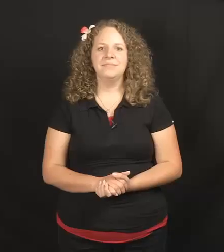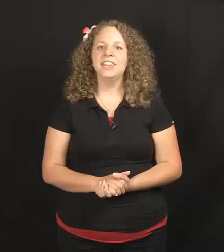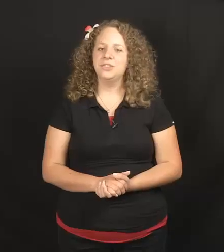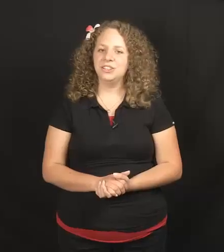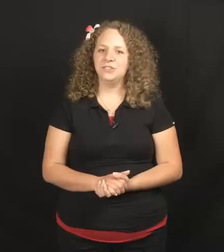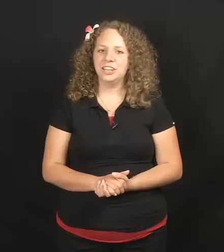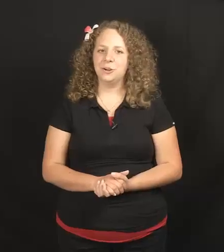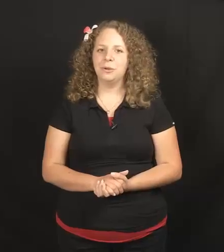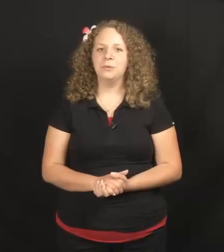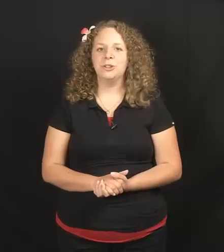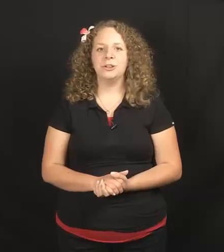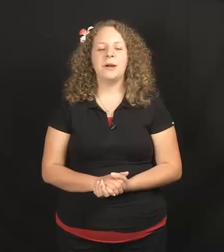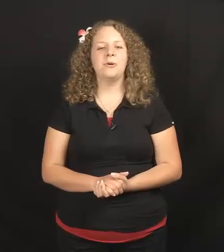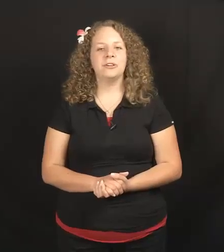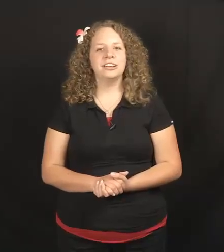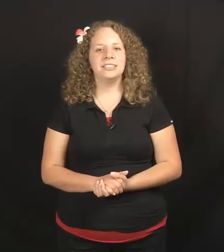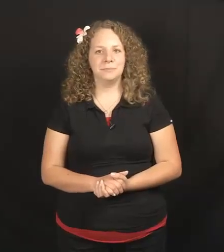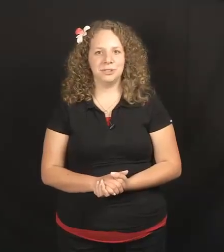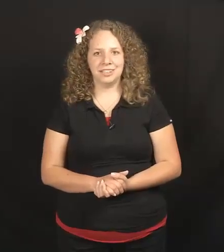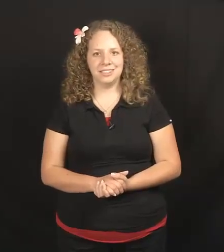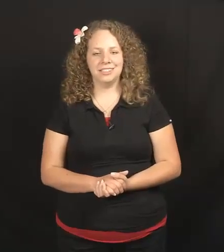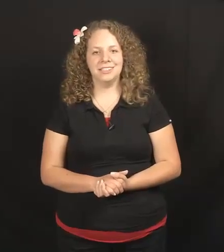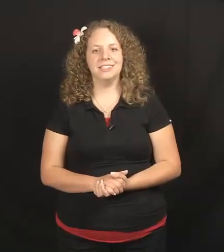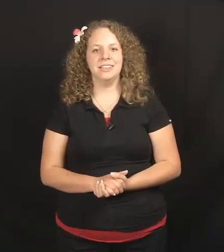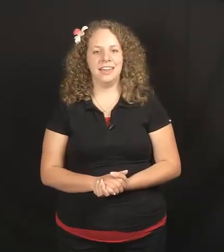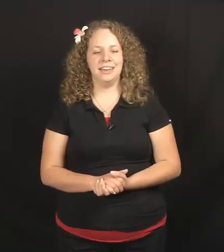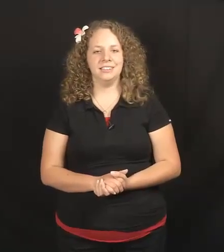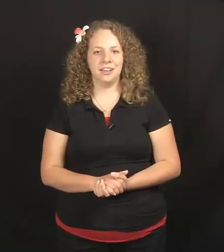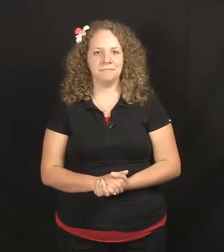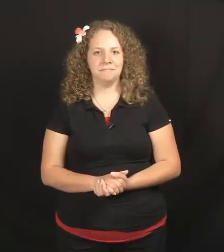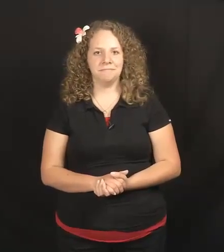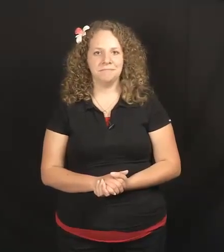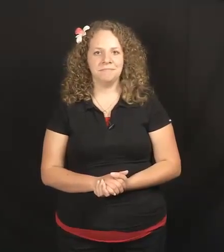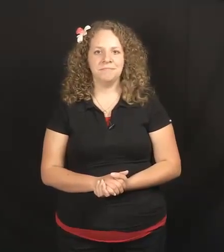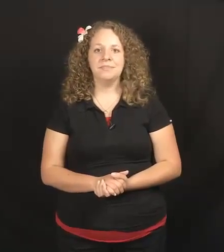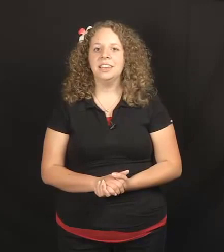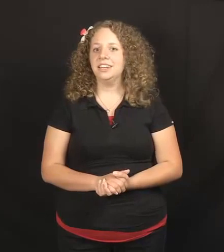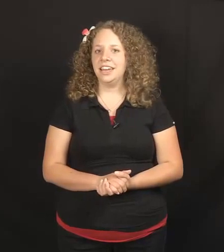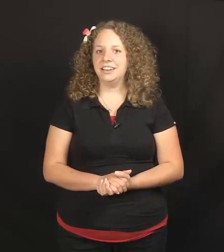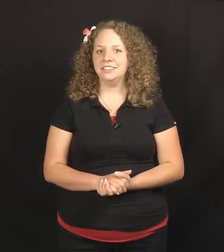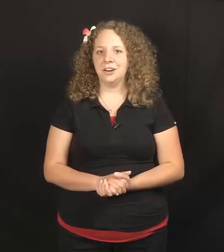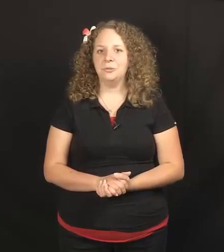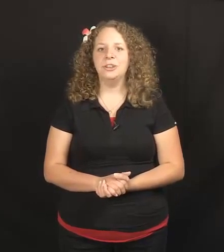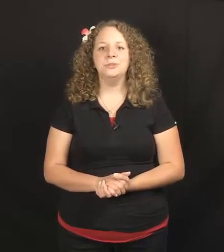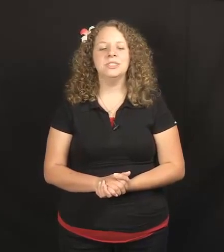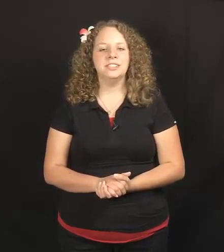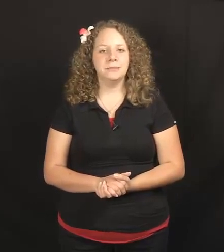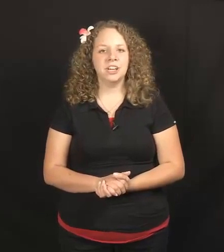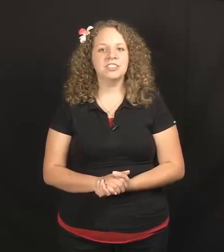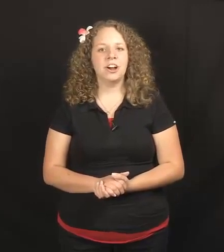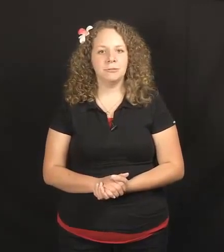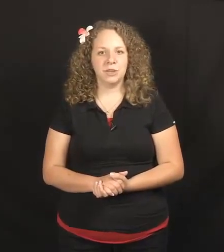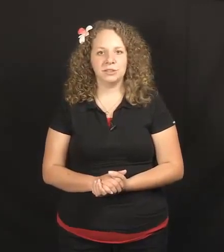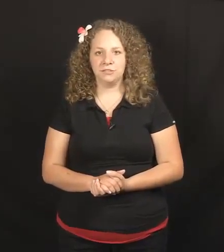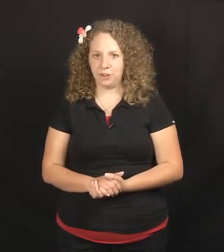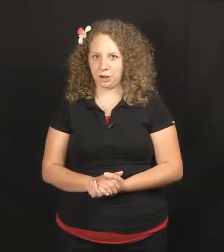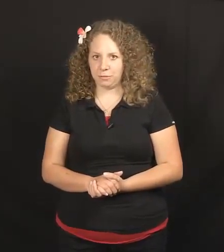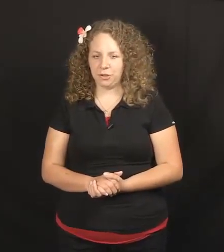In this video, we will learn about ordering simple sentences in ASL. In ASL, we use the Subject-Object-Verb